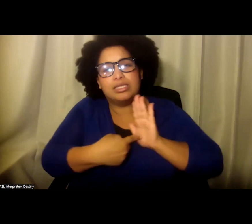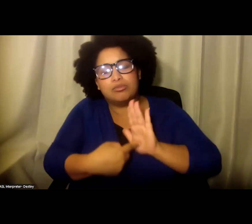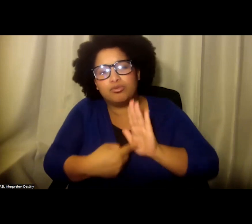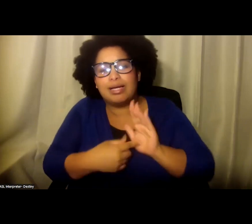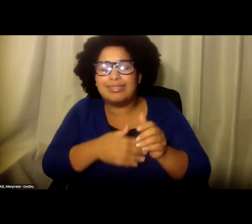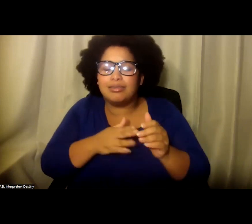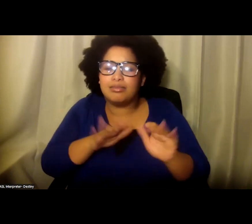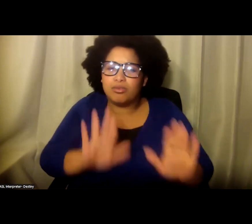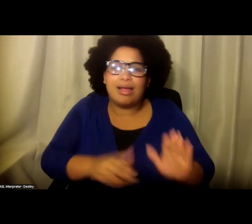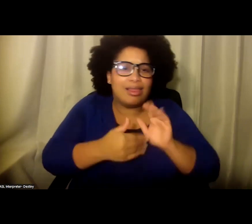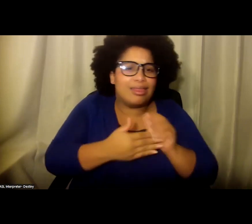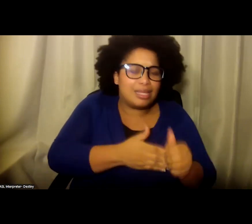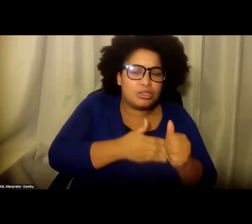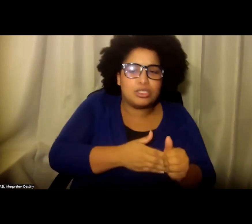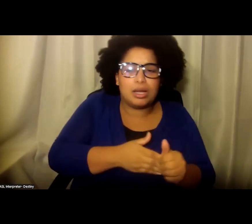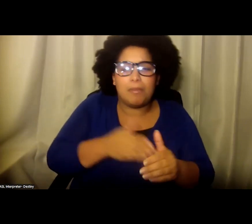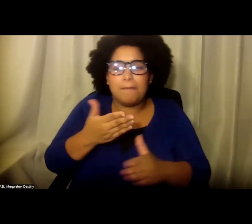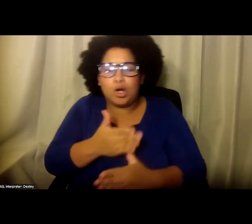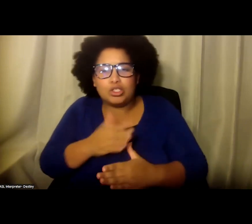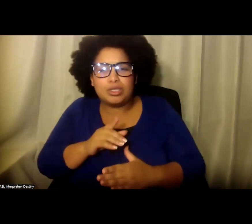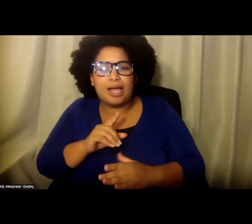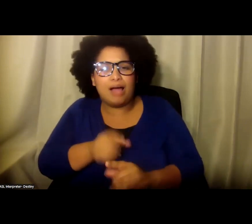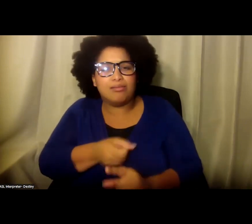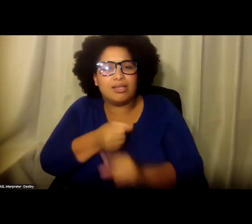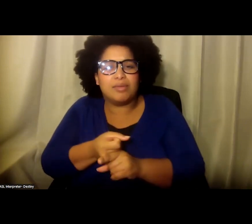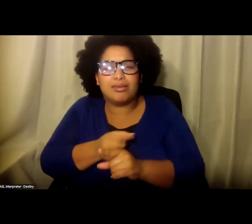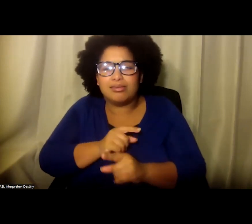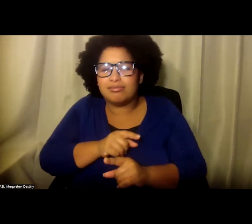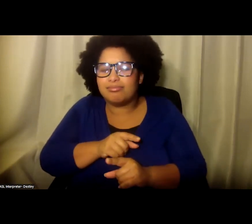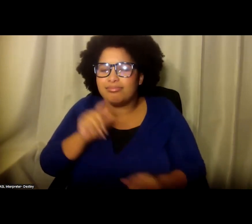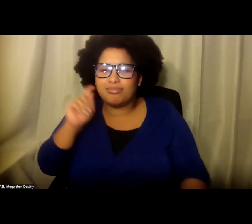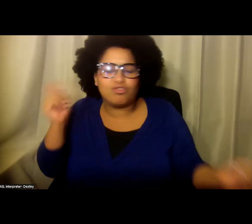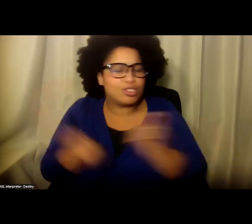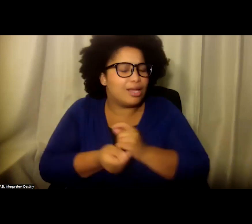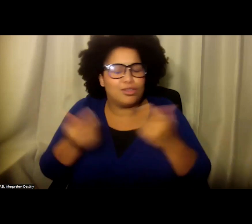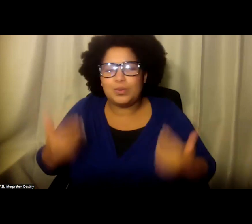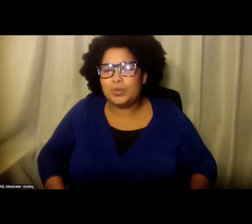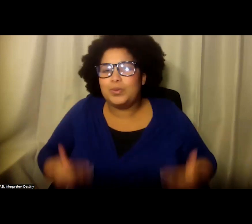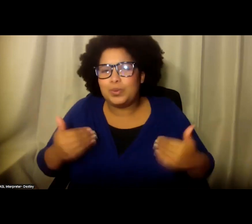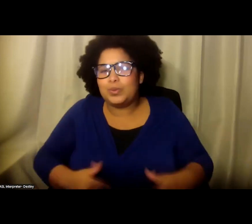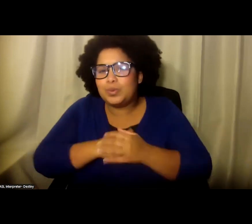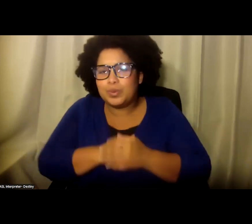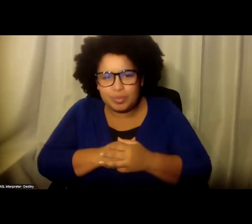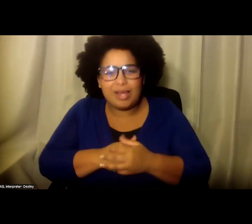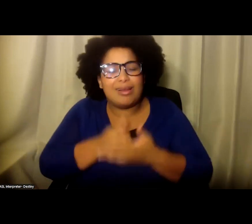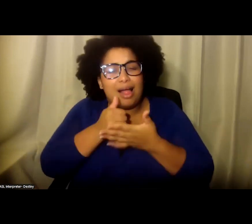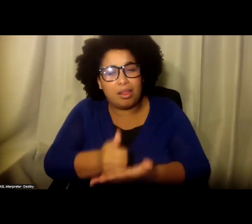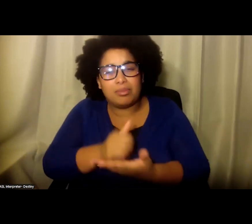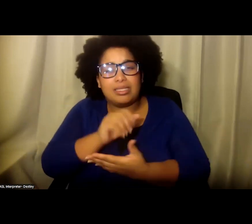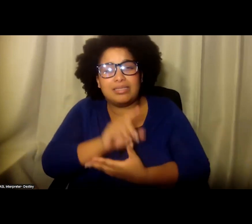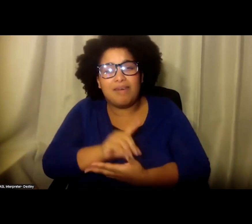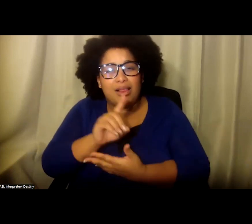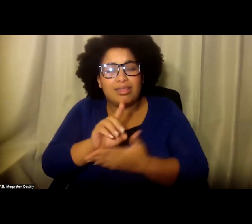leadership and partnership that really can make a difference. And really thank you for helping developmental services through the